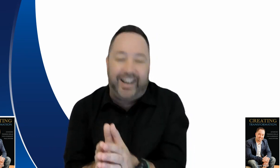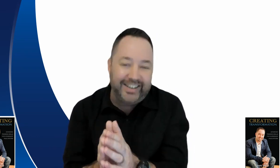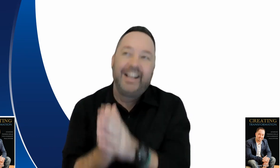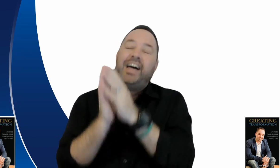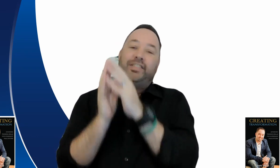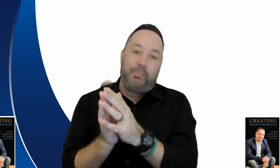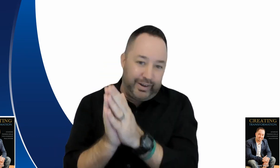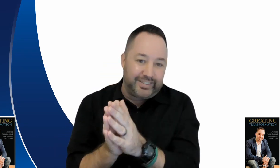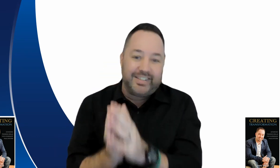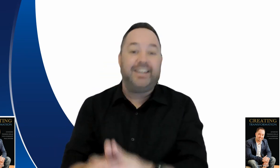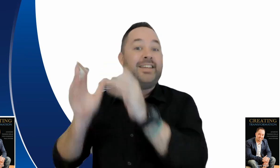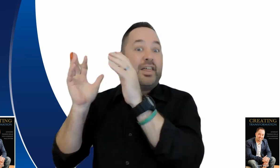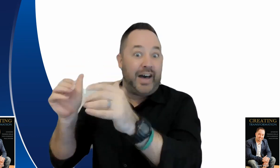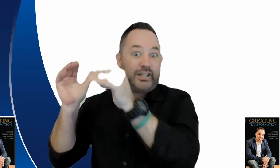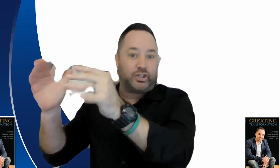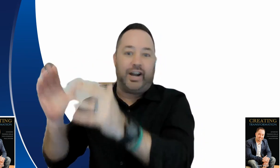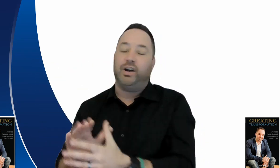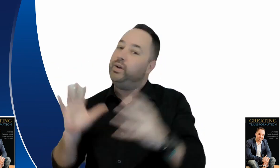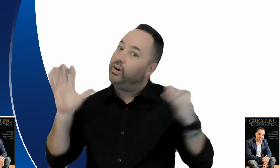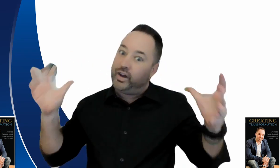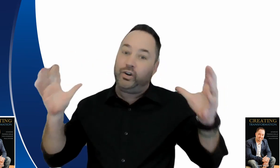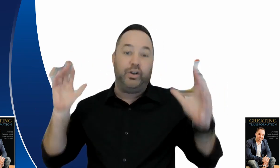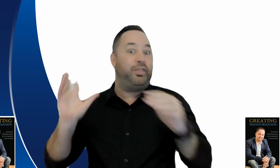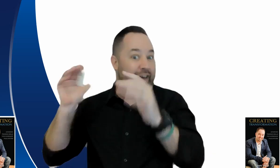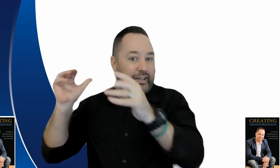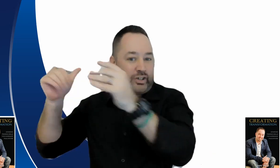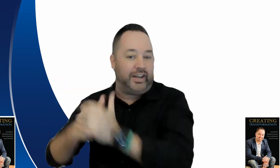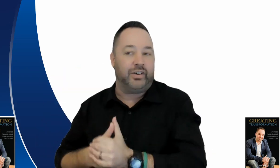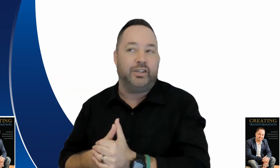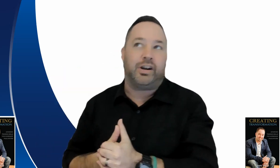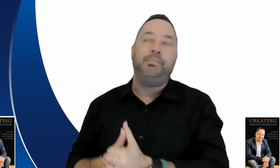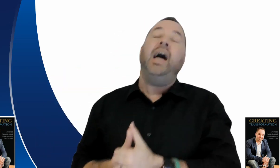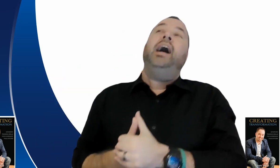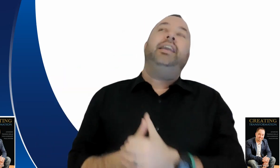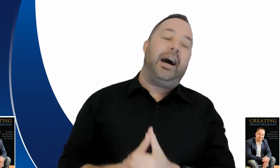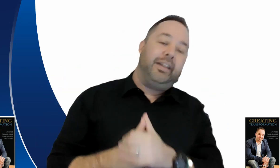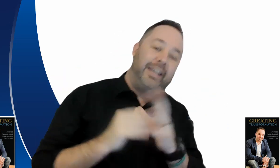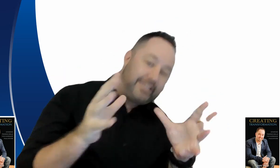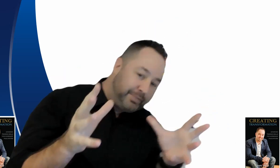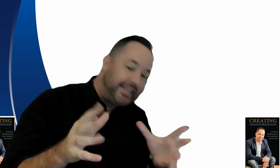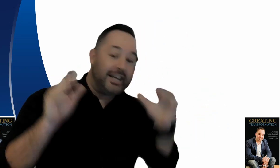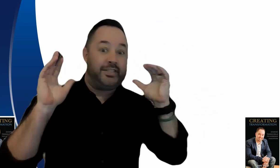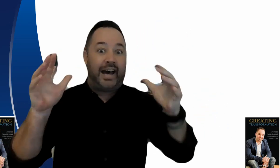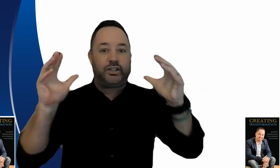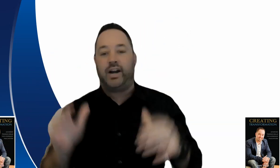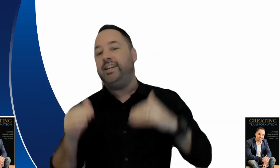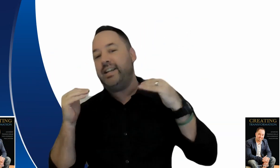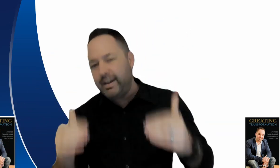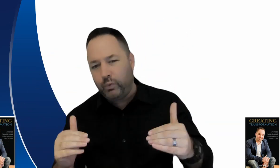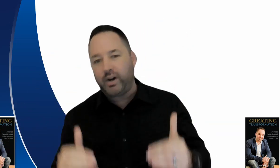the person that is that trainer we all know who that trainer is right now here's some things that that trainer you never